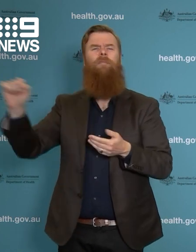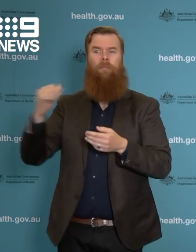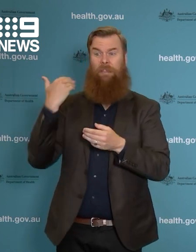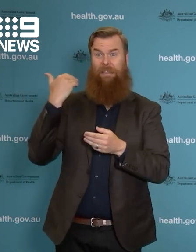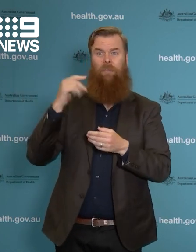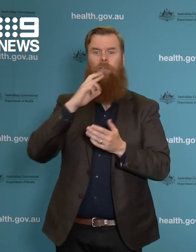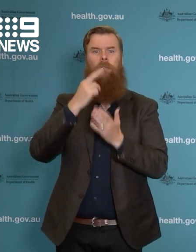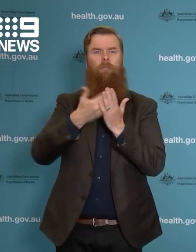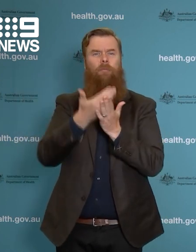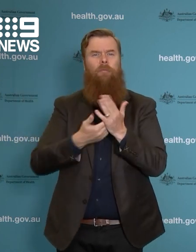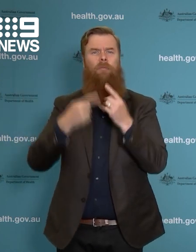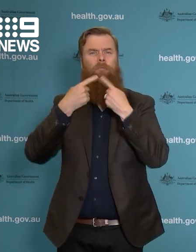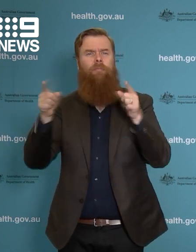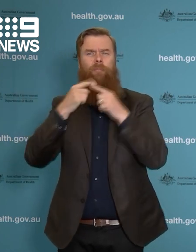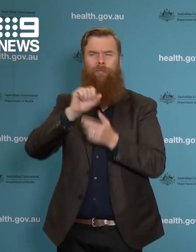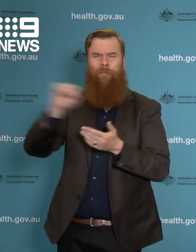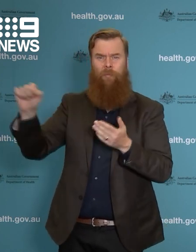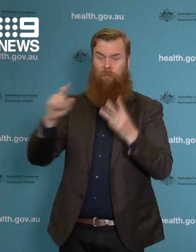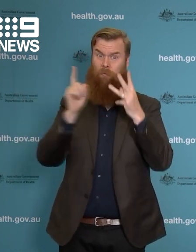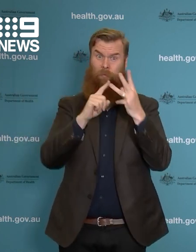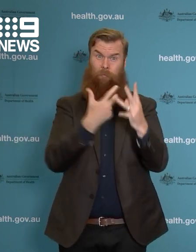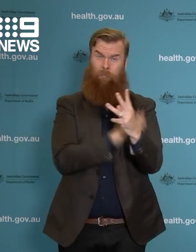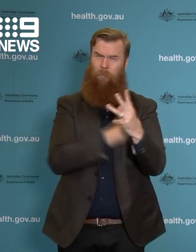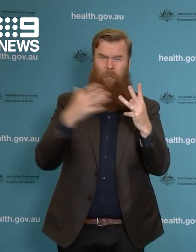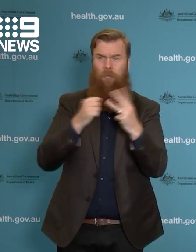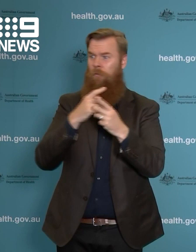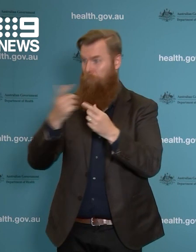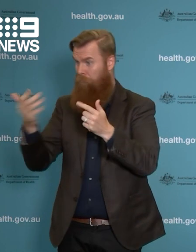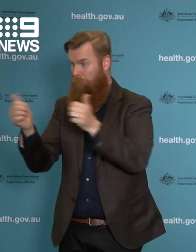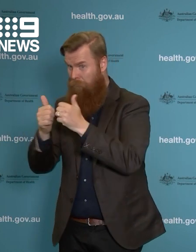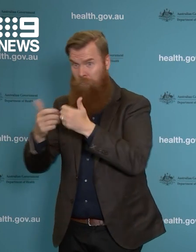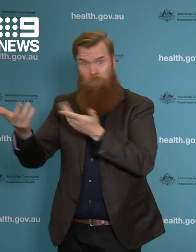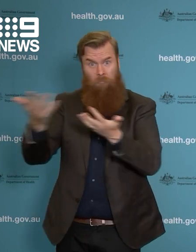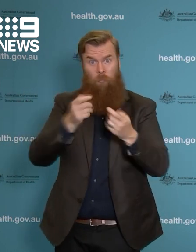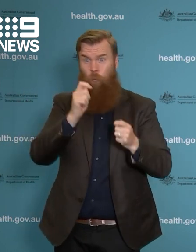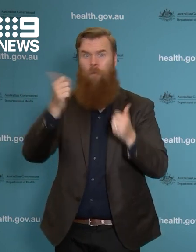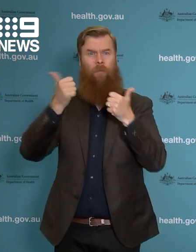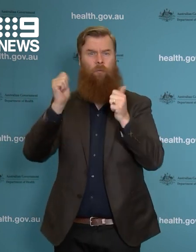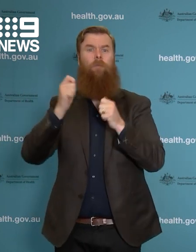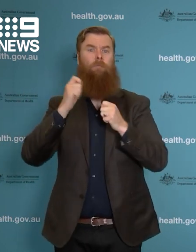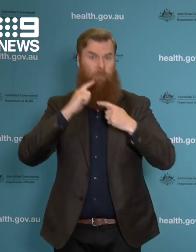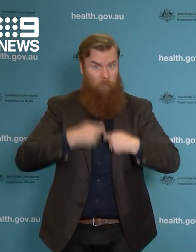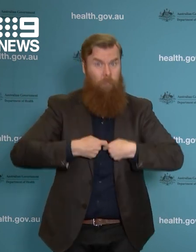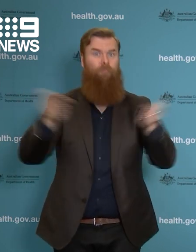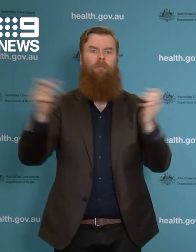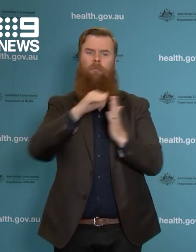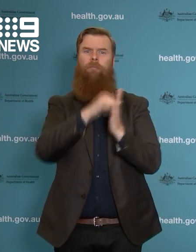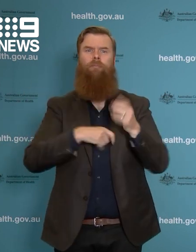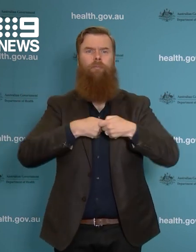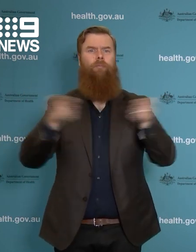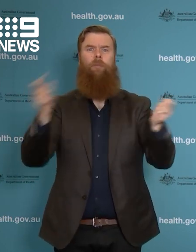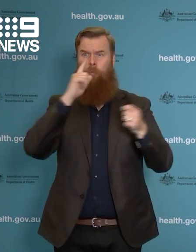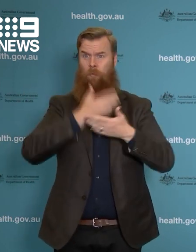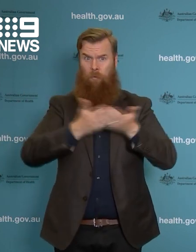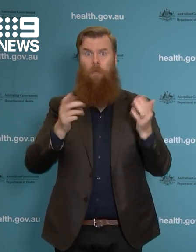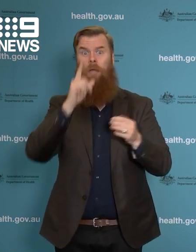boosters, which is just going through the final touches, but should be out later today. But I can summarise the three main points